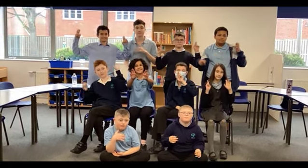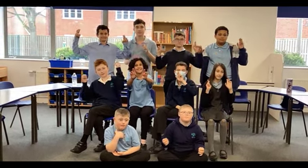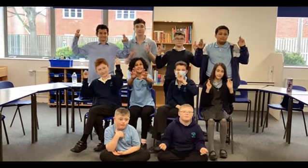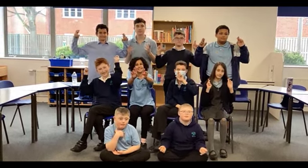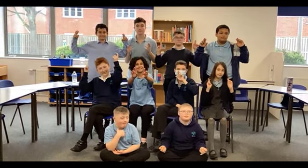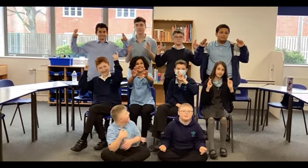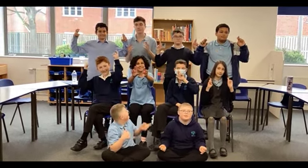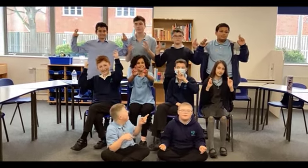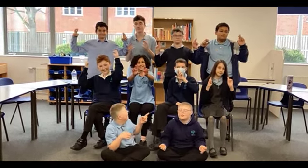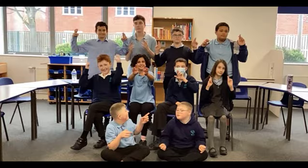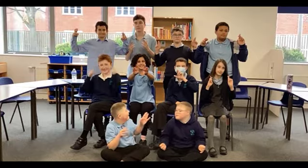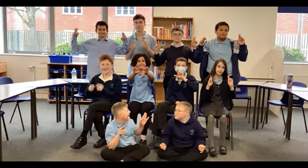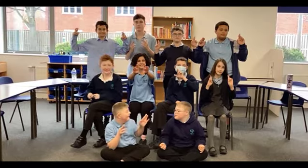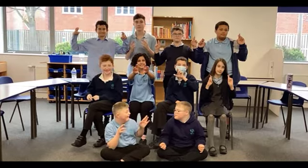wish